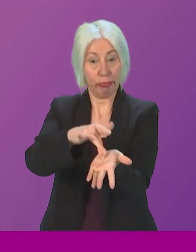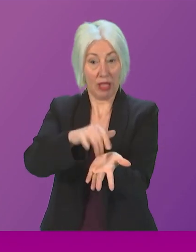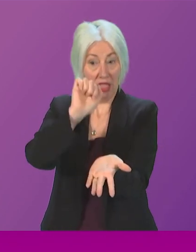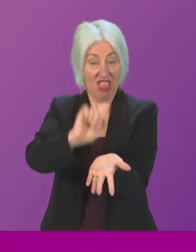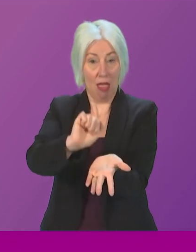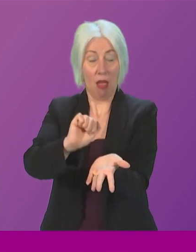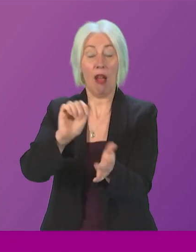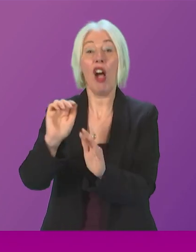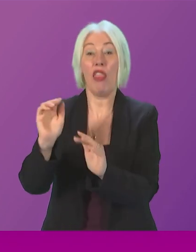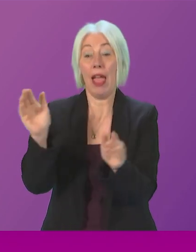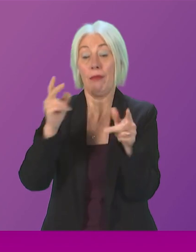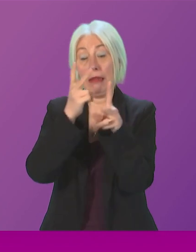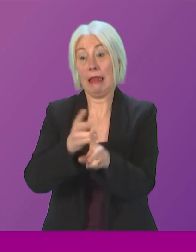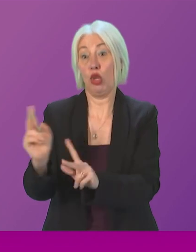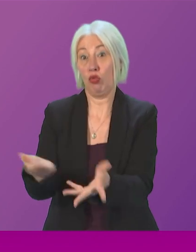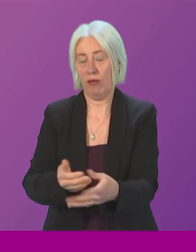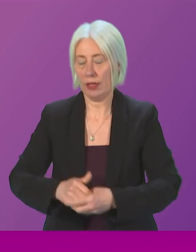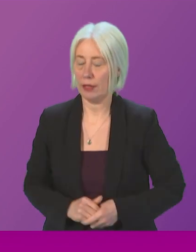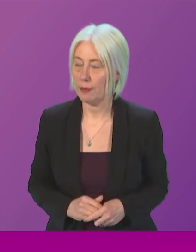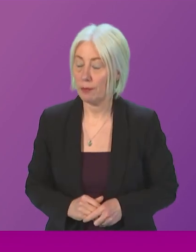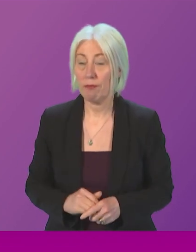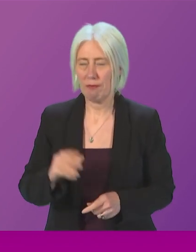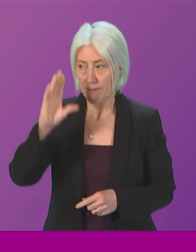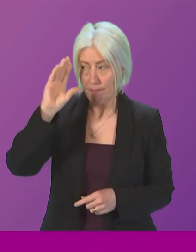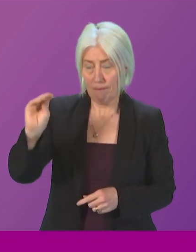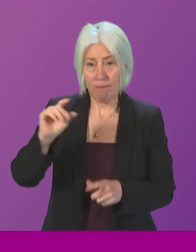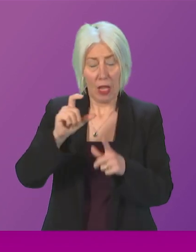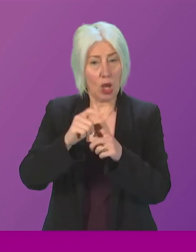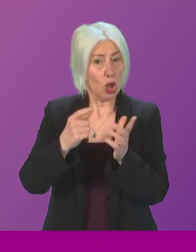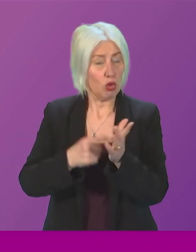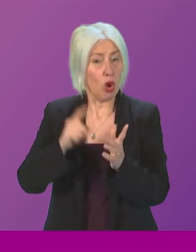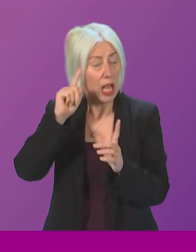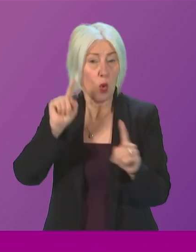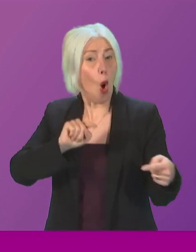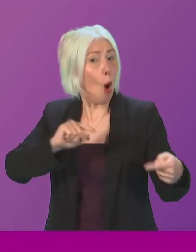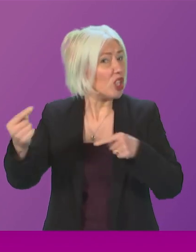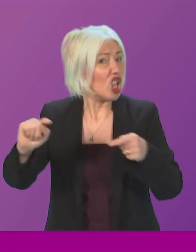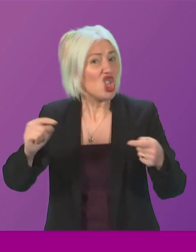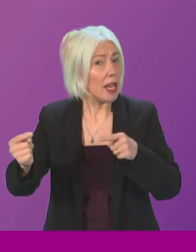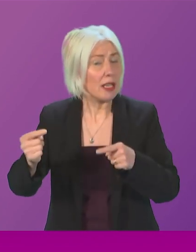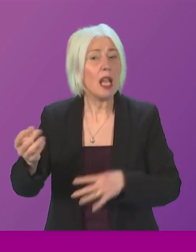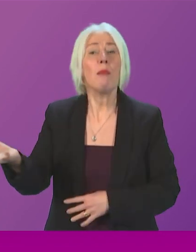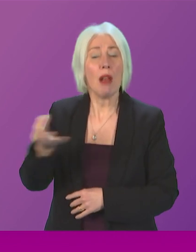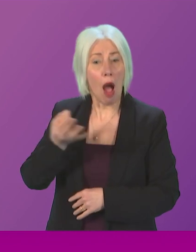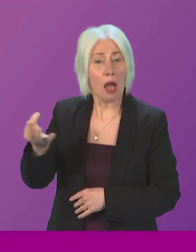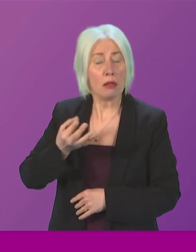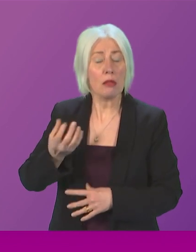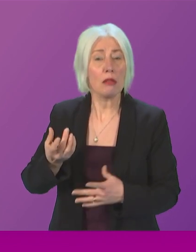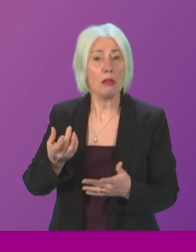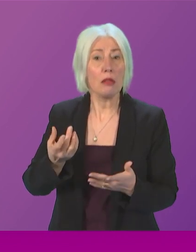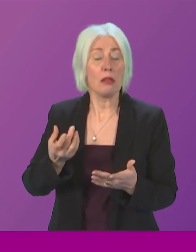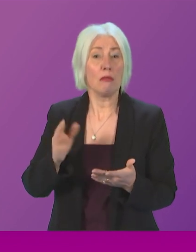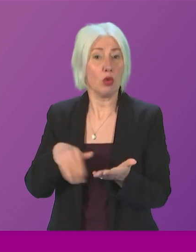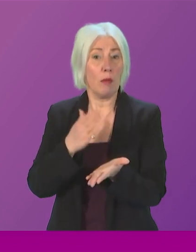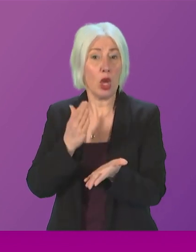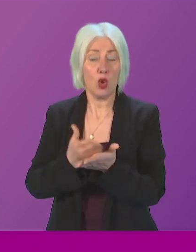Care Service. What I would say to Douglas Ross is, of course, and I think opposition quite rightly have asked for from the Scottish Government, is